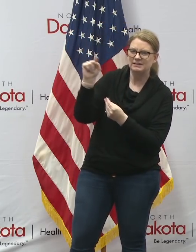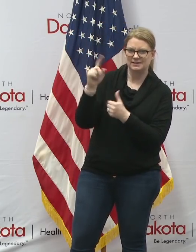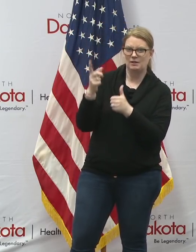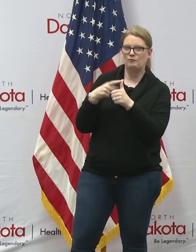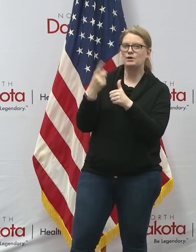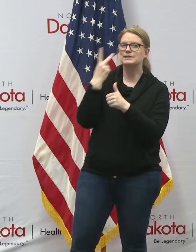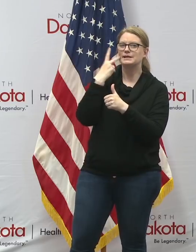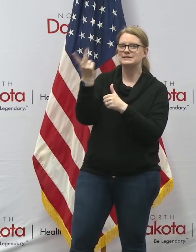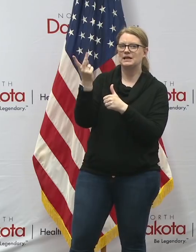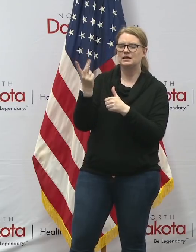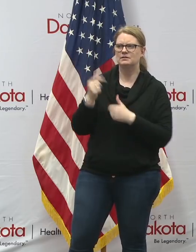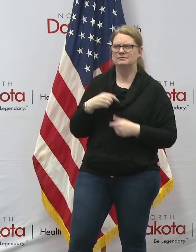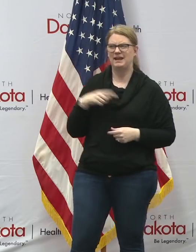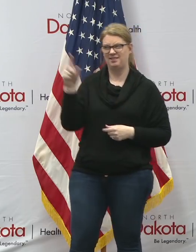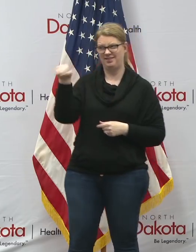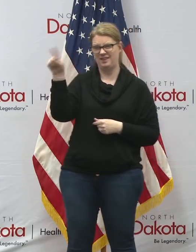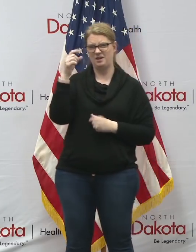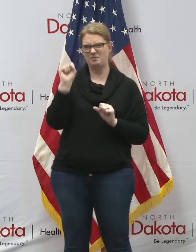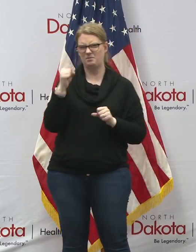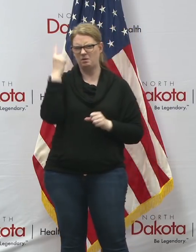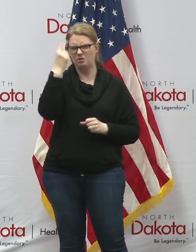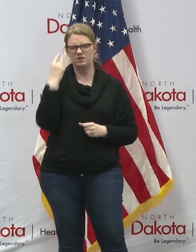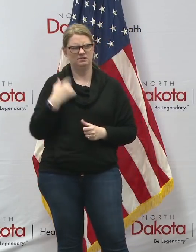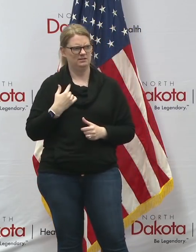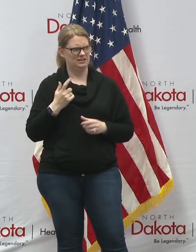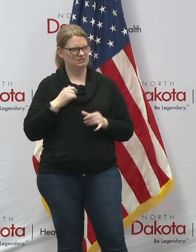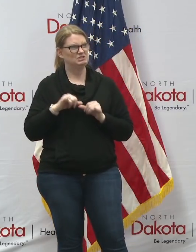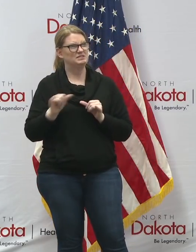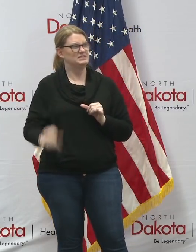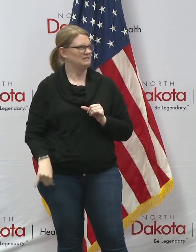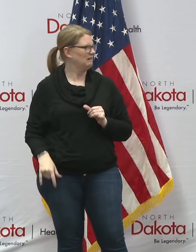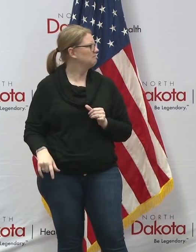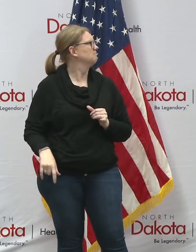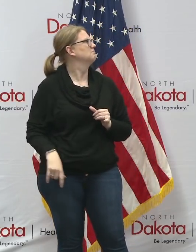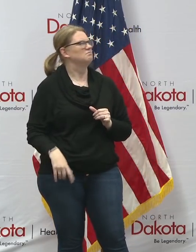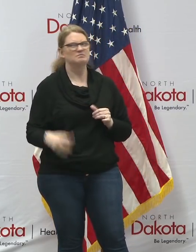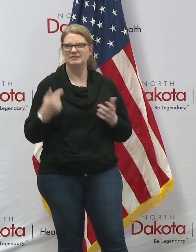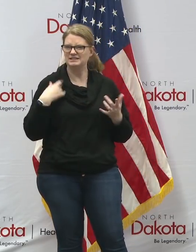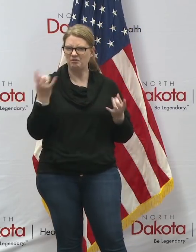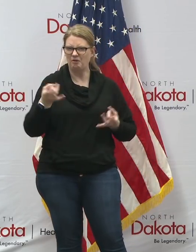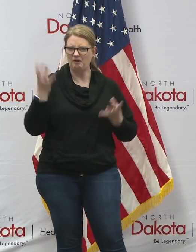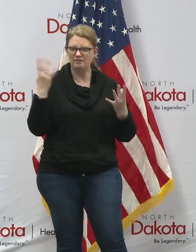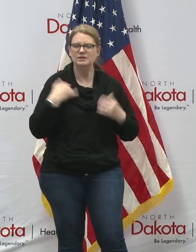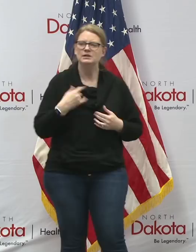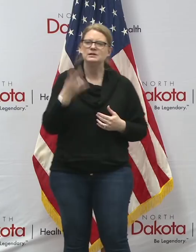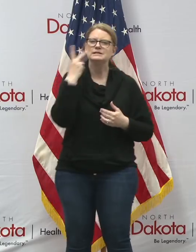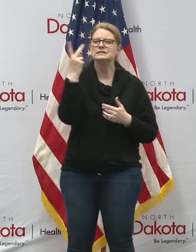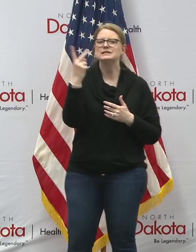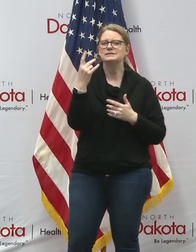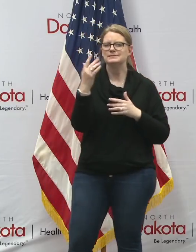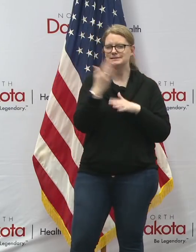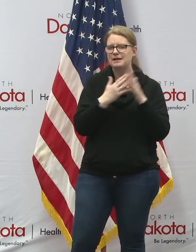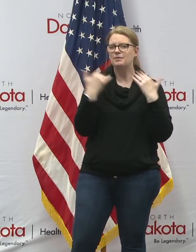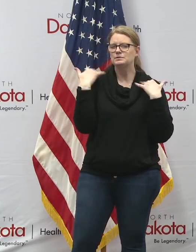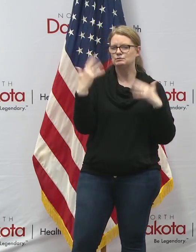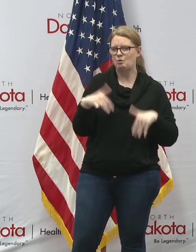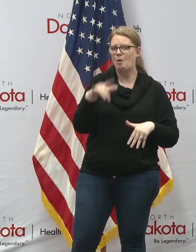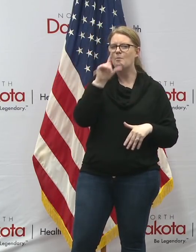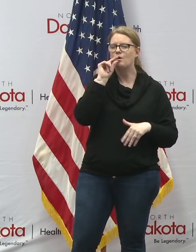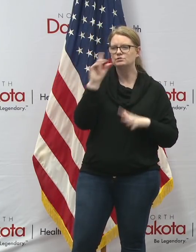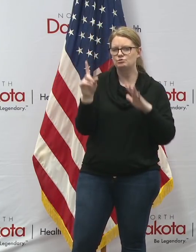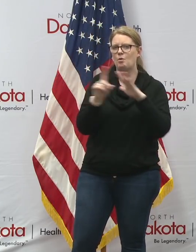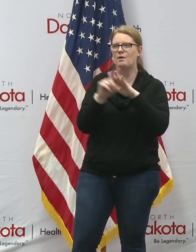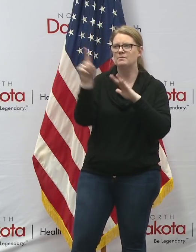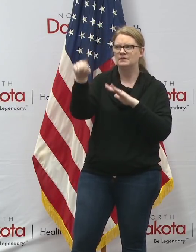wondering why they didn't stay further south uh like other snowbirds so we did have we did see a flock of snowbirds arriving uh today and